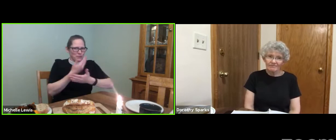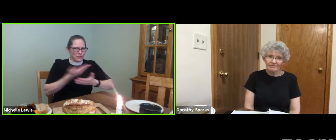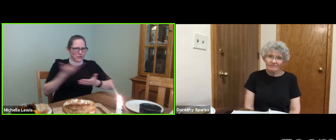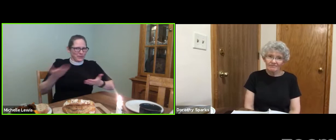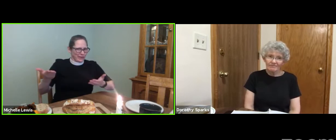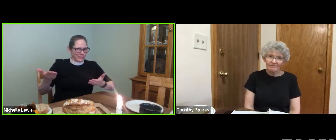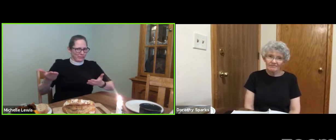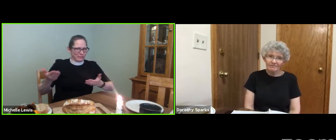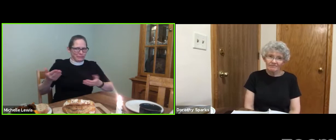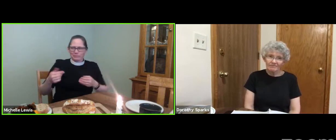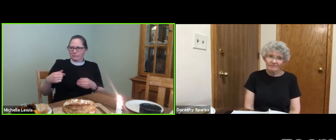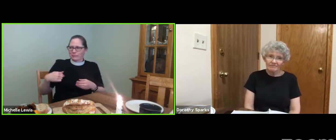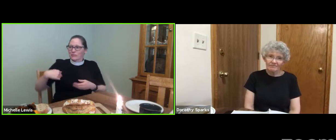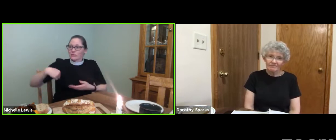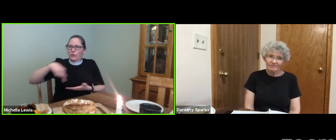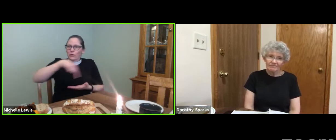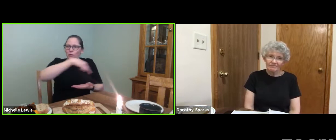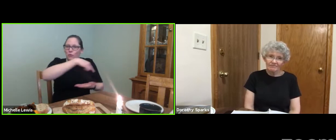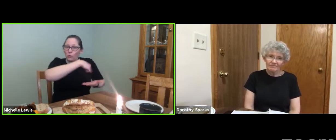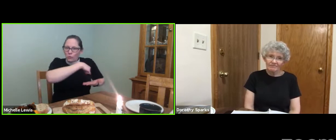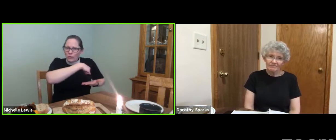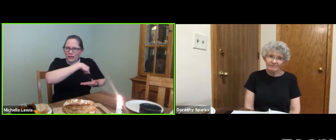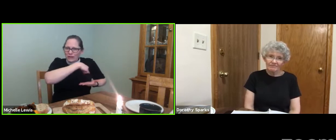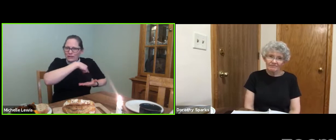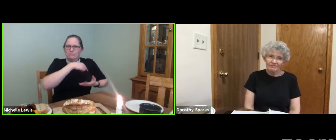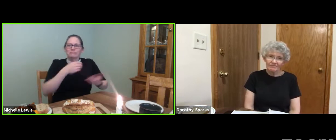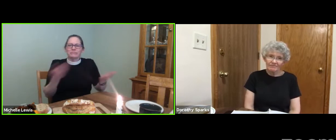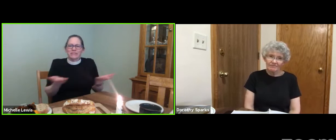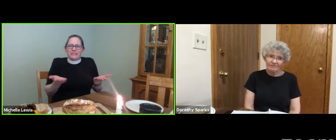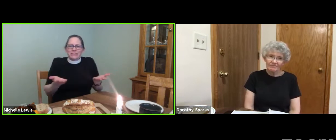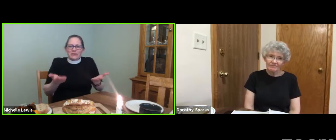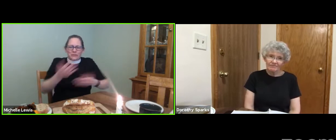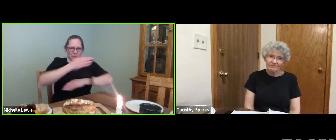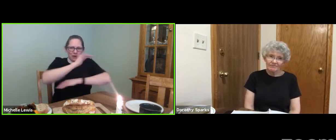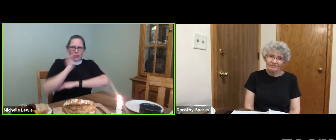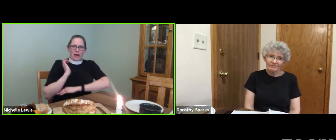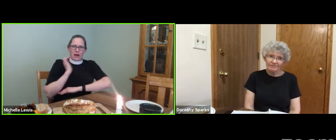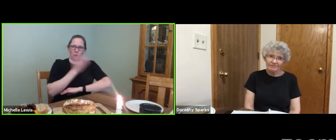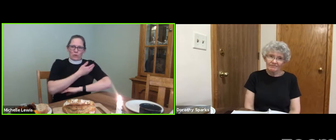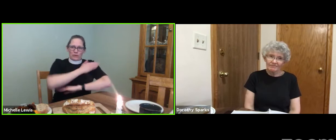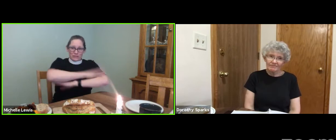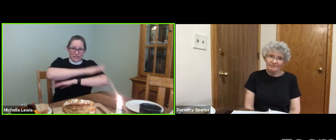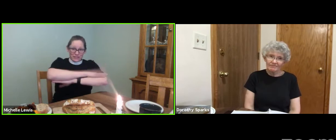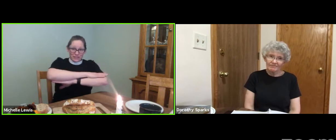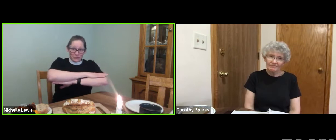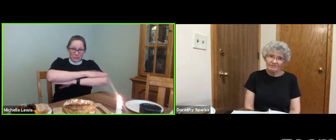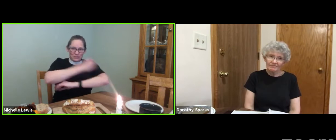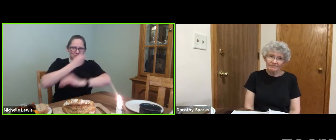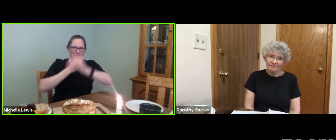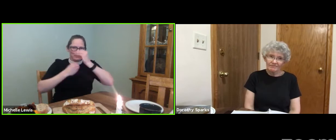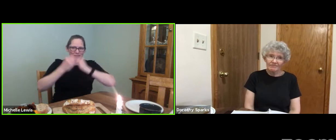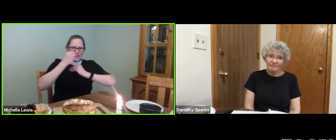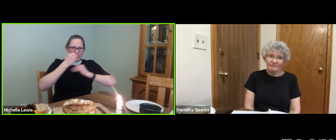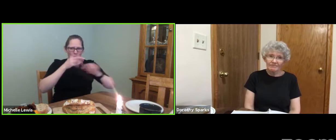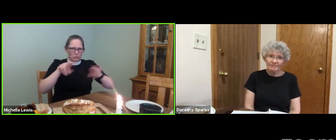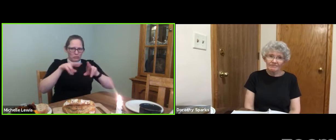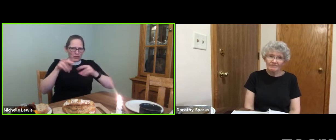staying separated in order to preserve life for the long run. And we have an opportunity